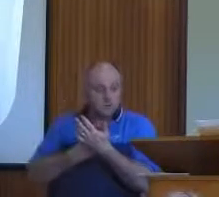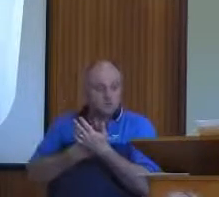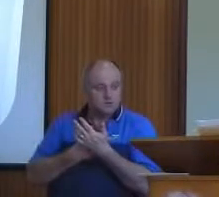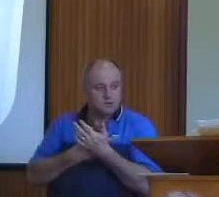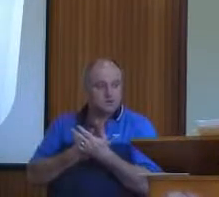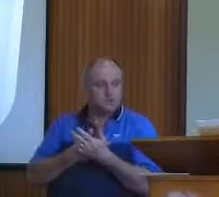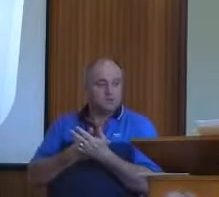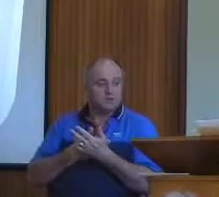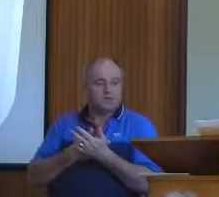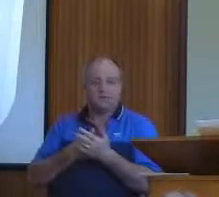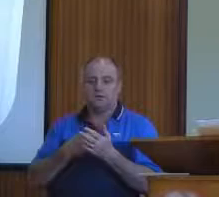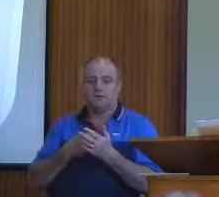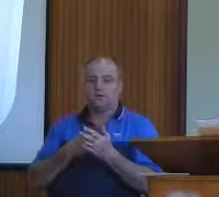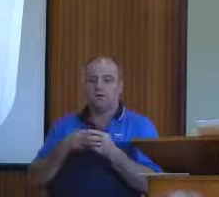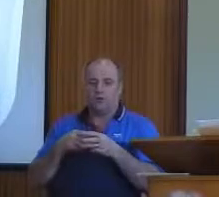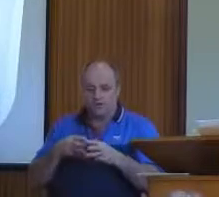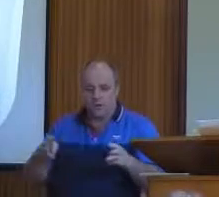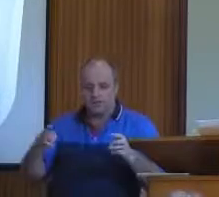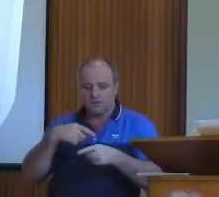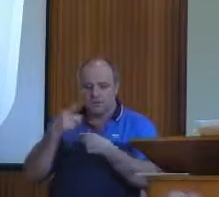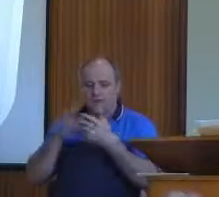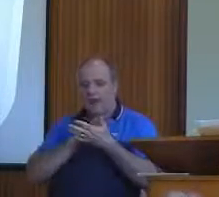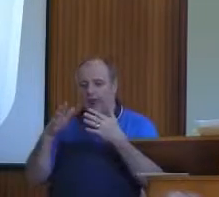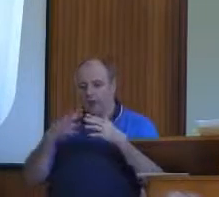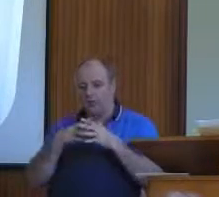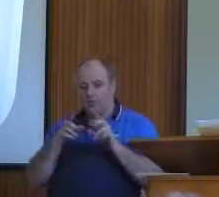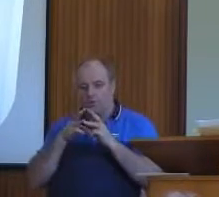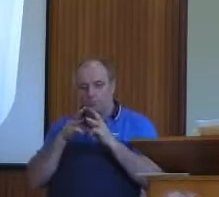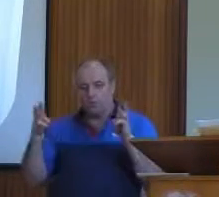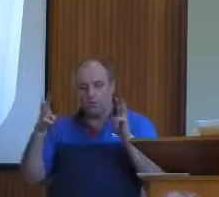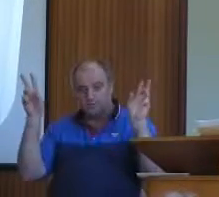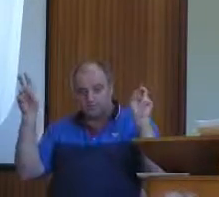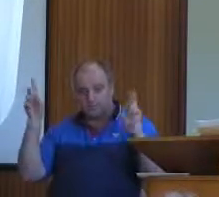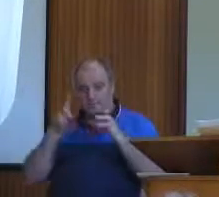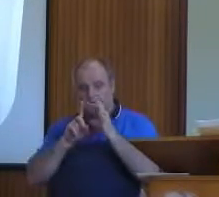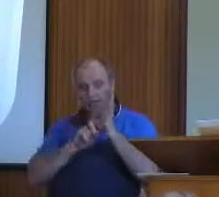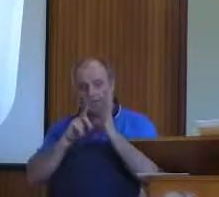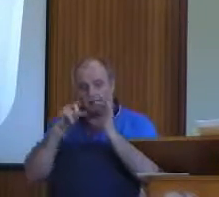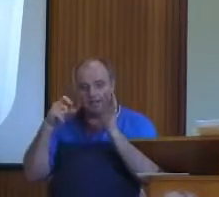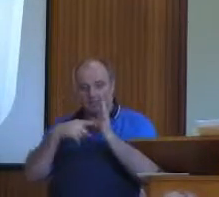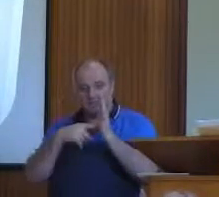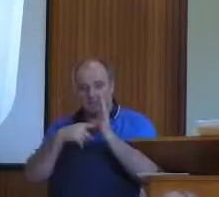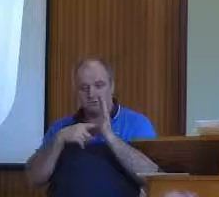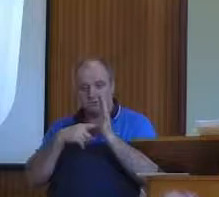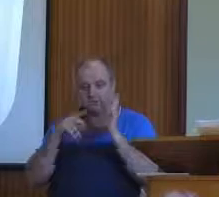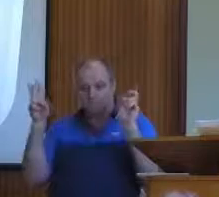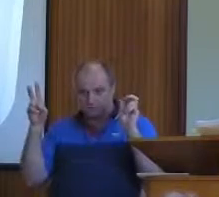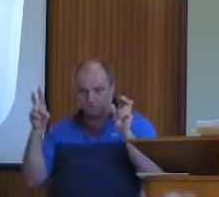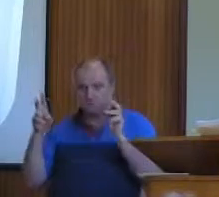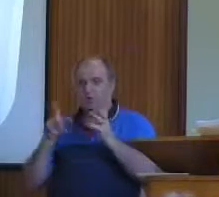elect is used in the Bible. Christ is chosen by the Father. The word elect is